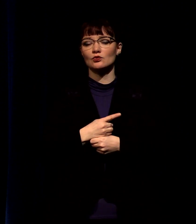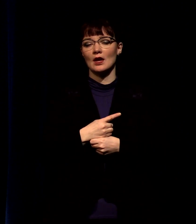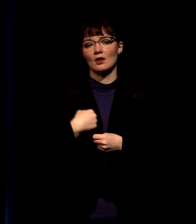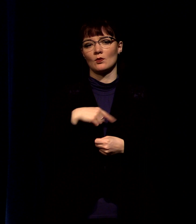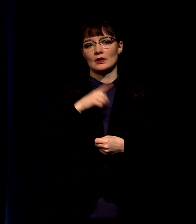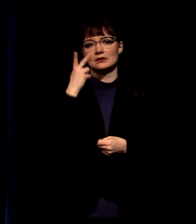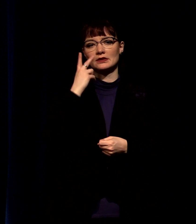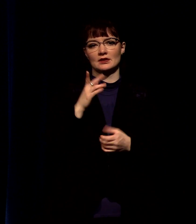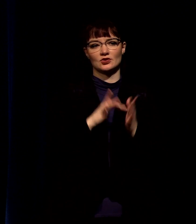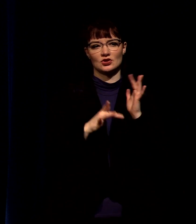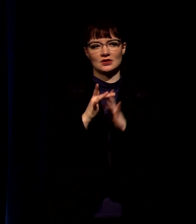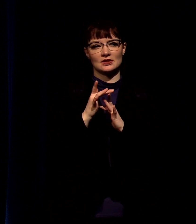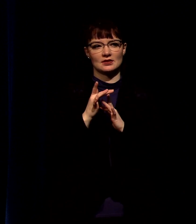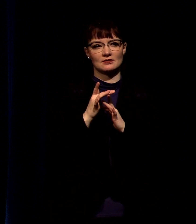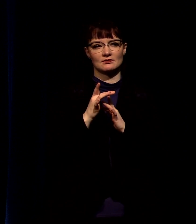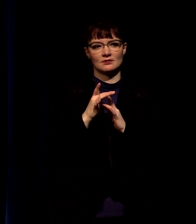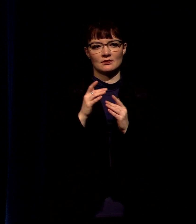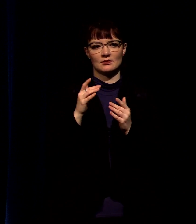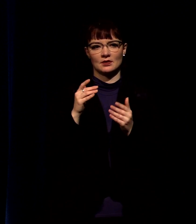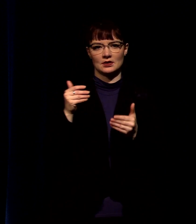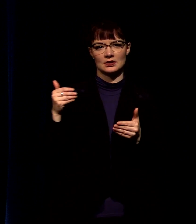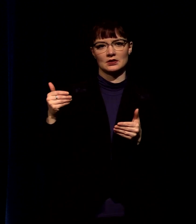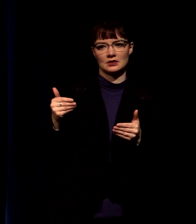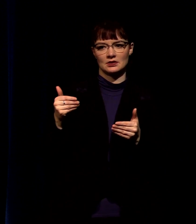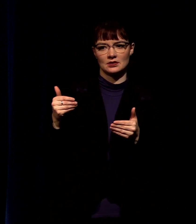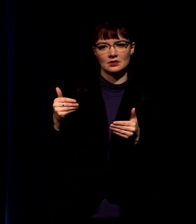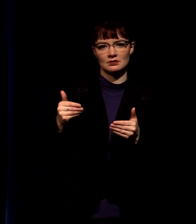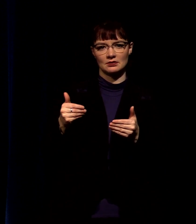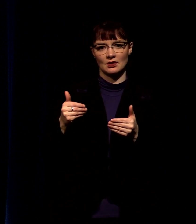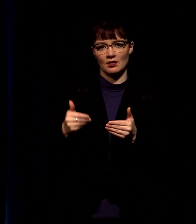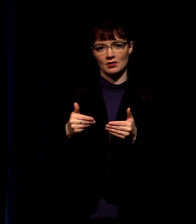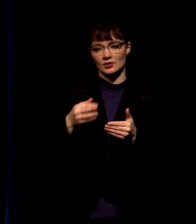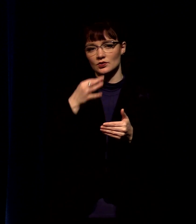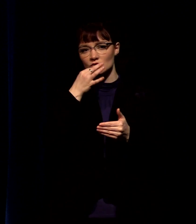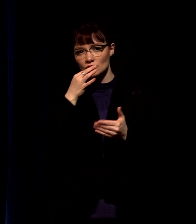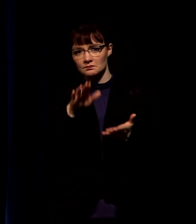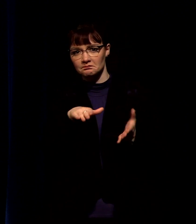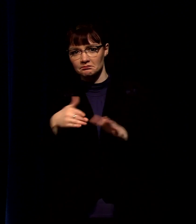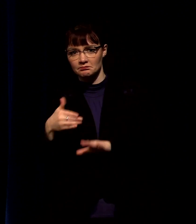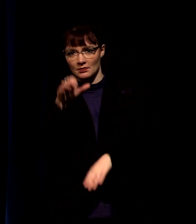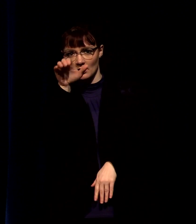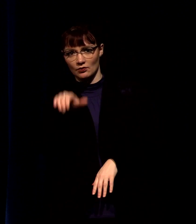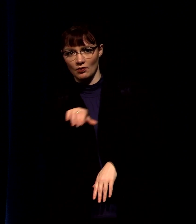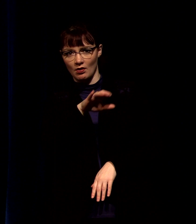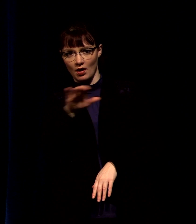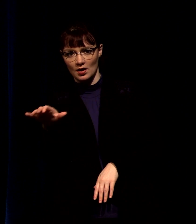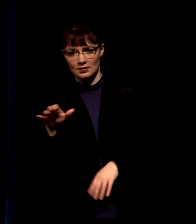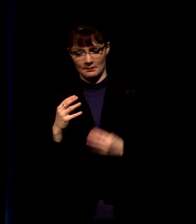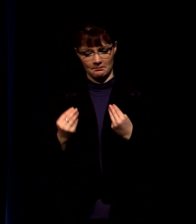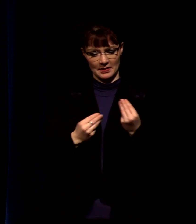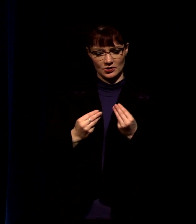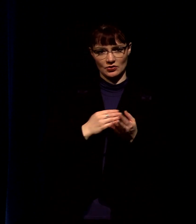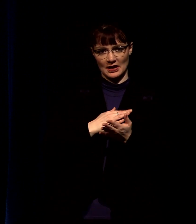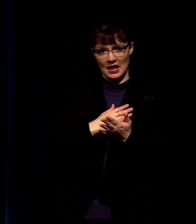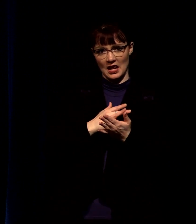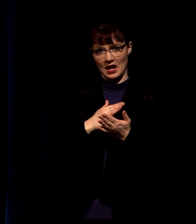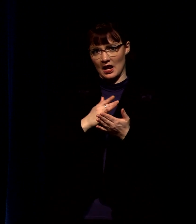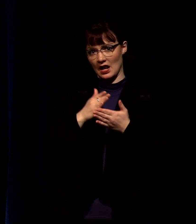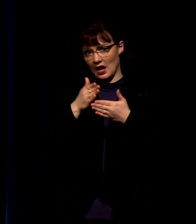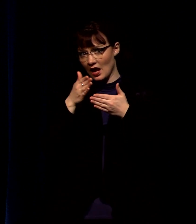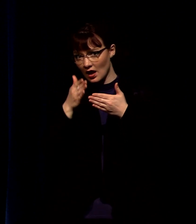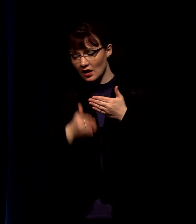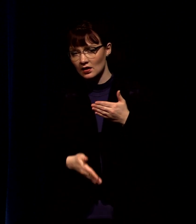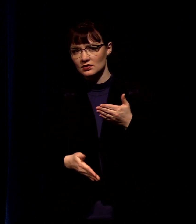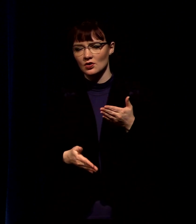going to see that jesus is close to his crucifixion he's getting towards the end of his days of ministry and we're talking about